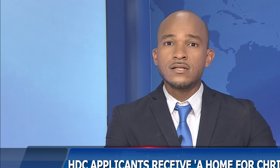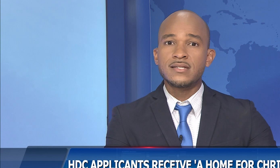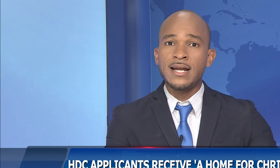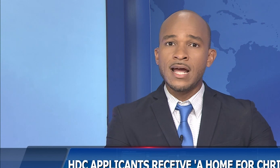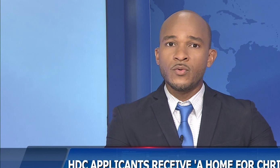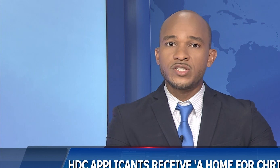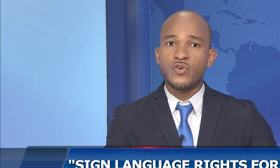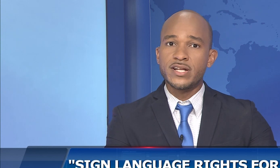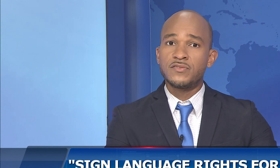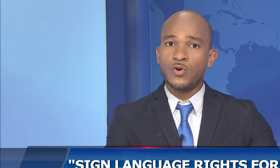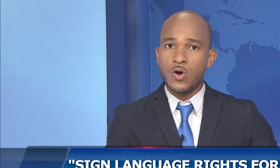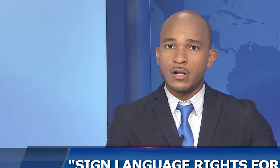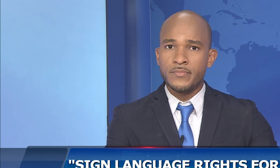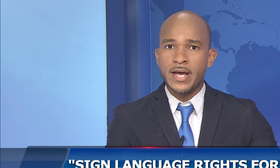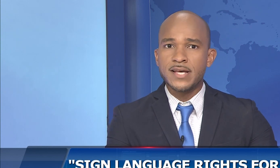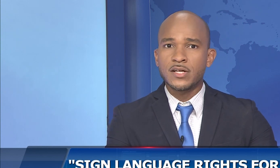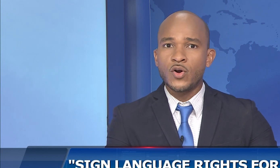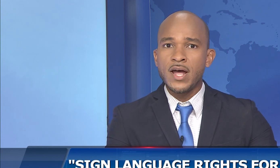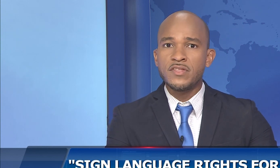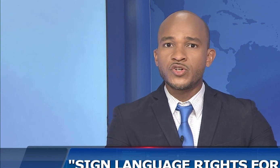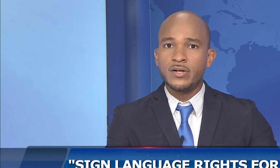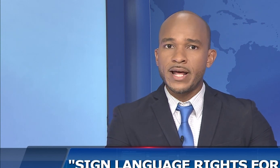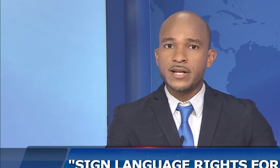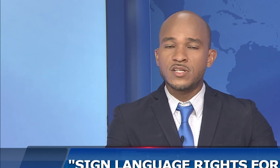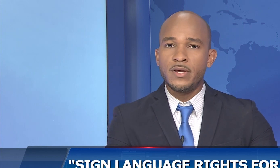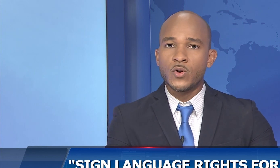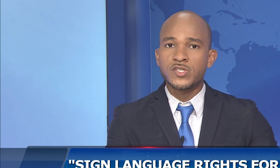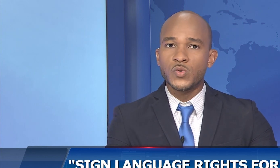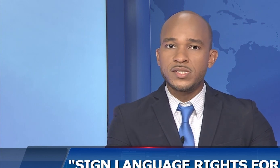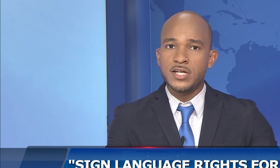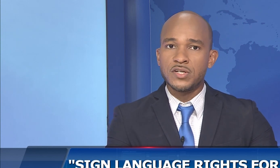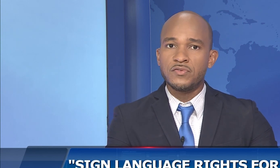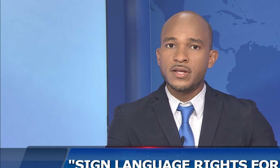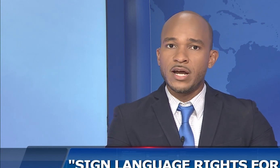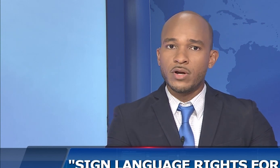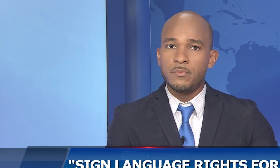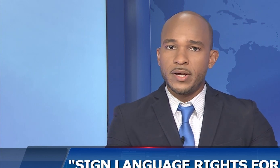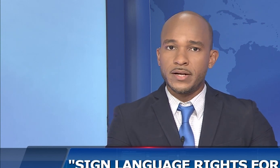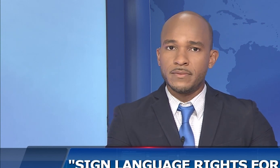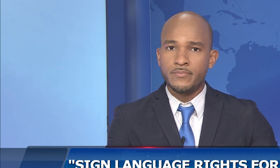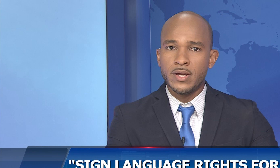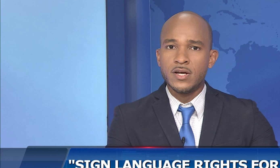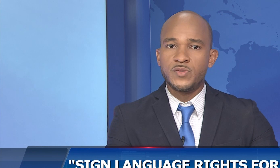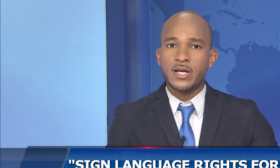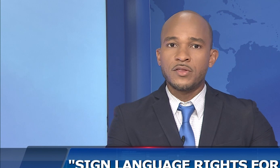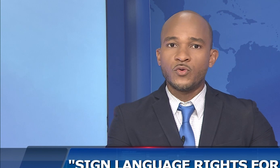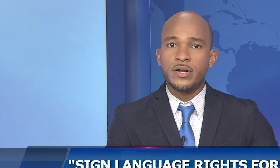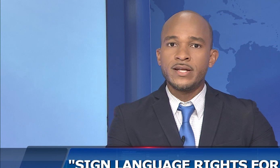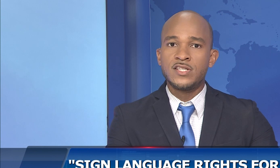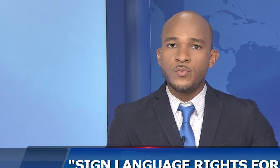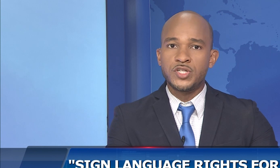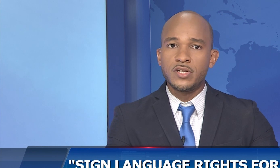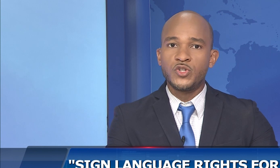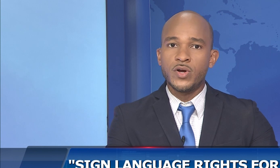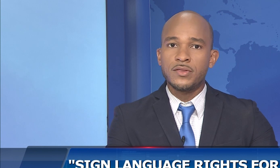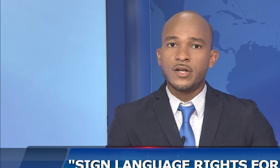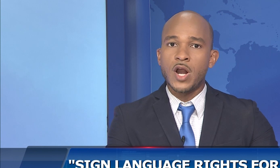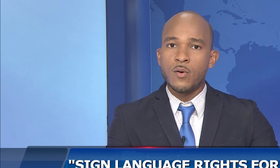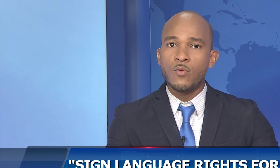Sign Language Rights for All is the cry of the Trinidad and Tobago Association for the Hearing Impaired. Speaking through an interpreter during the Now